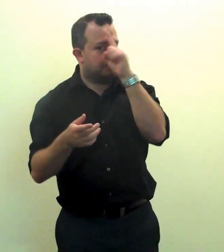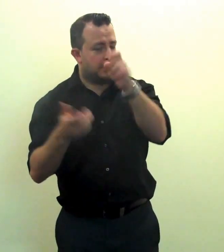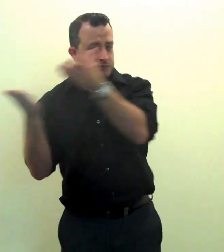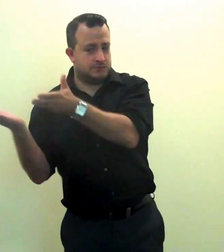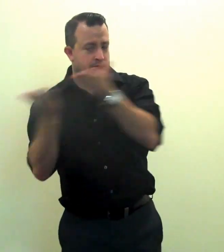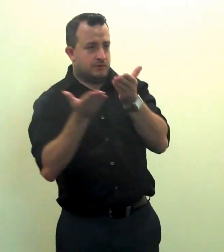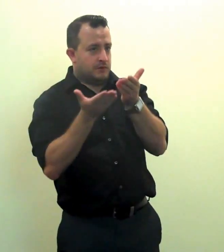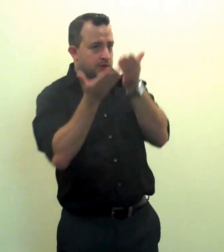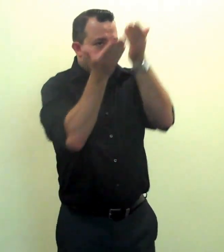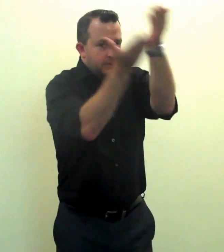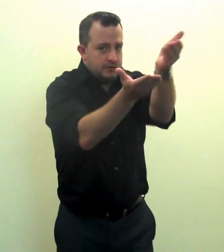whenever you can come in.